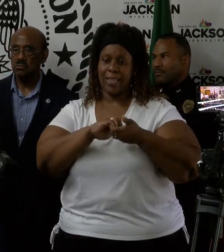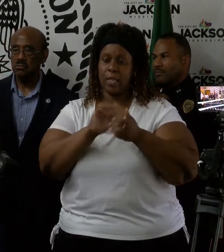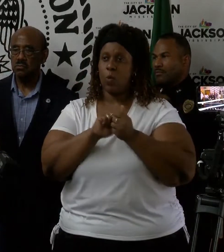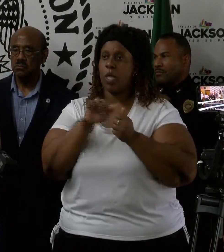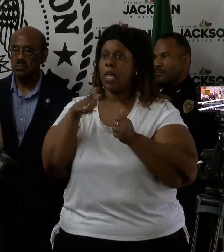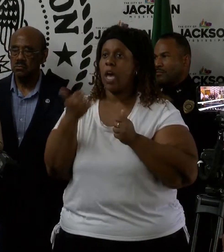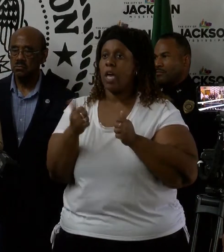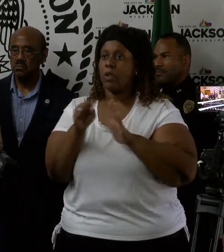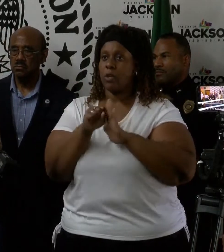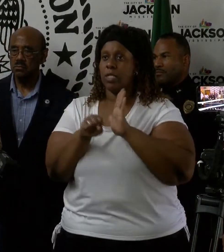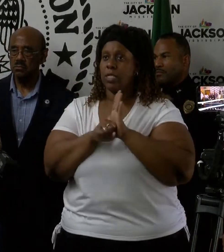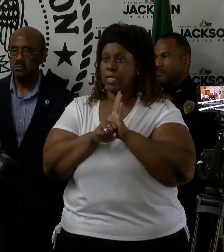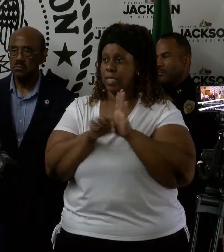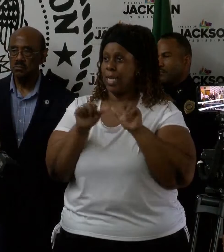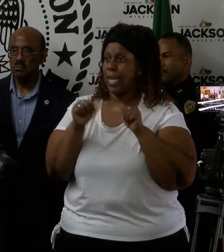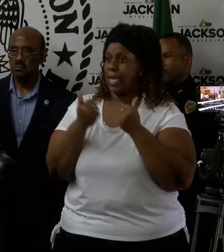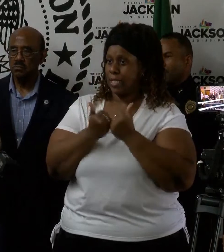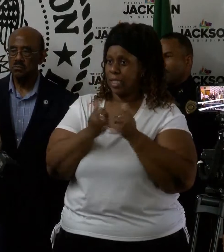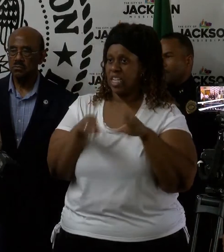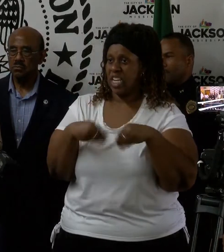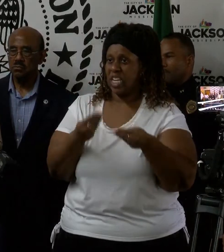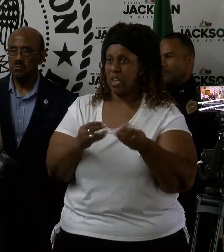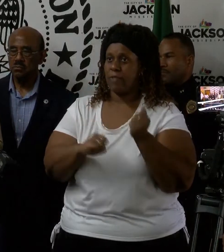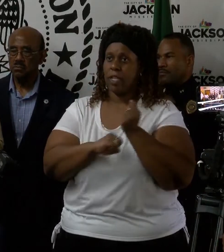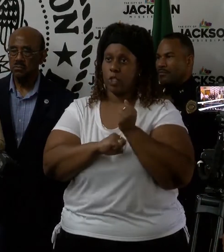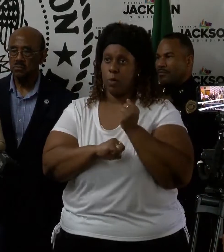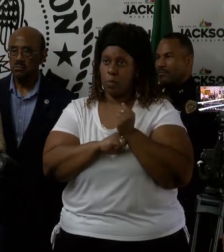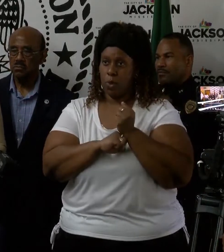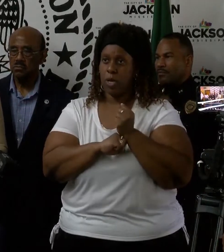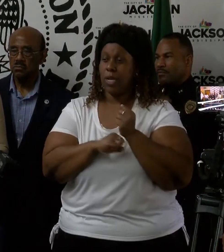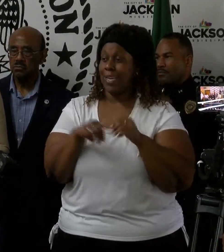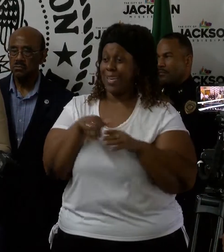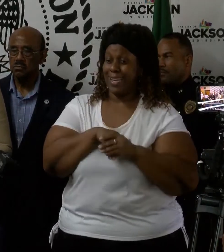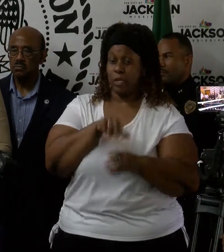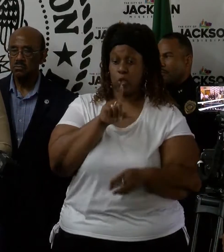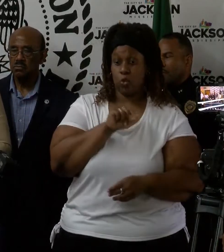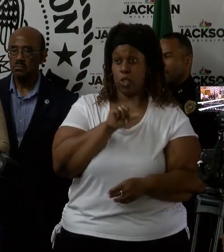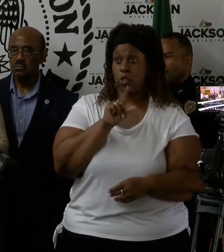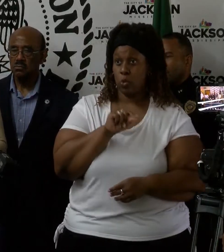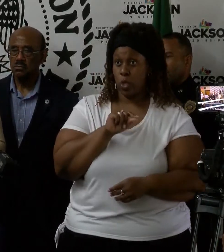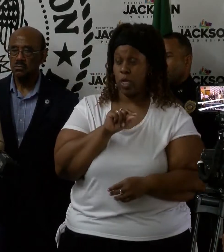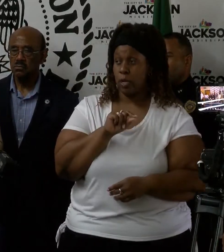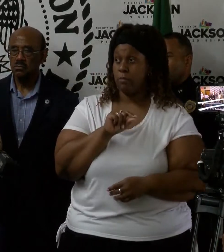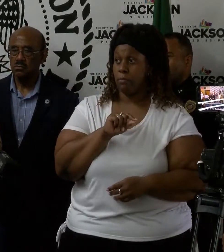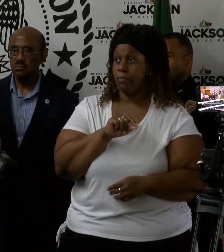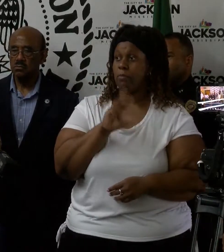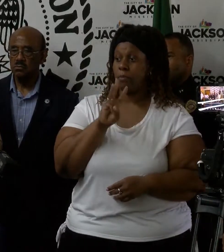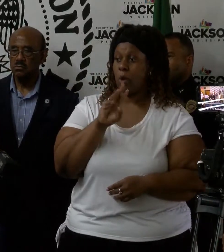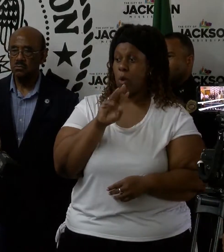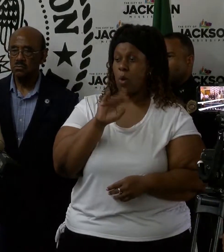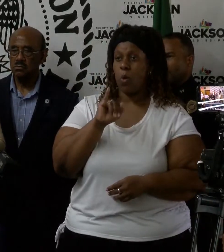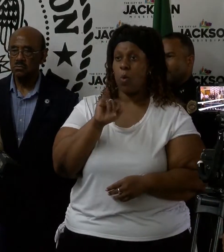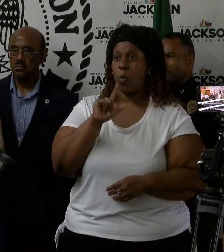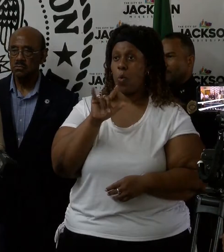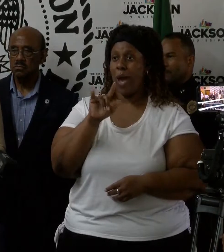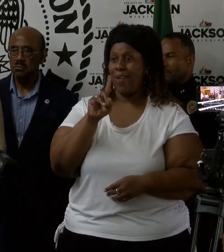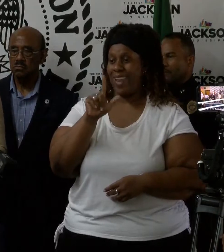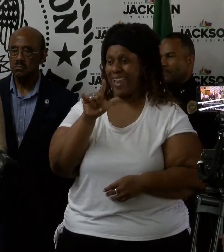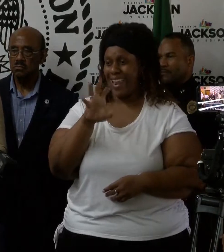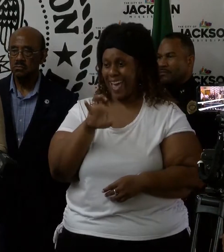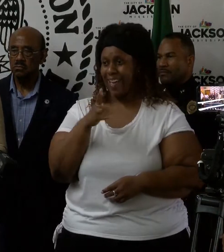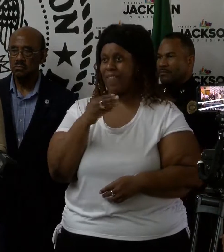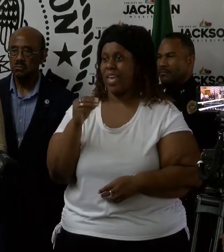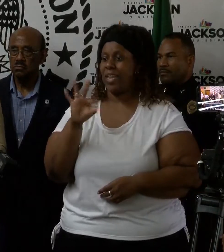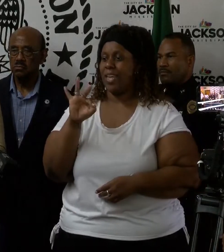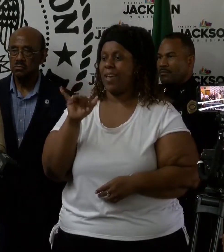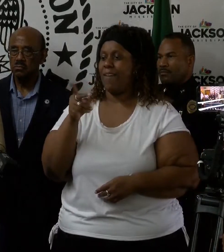agencies to provide that support. In the 2020 event, Wildlife and Fisheries did not hesitate to